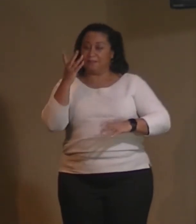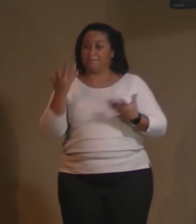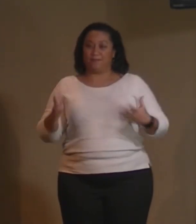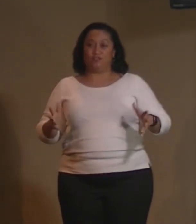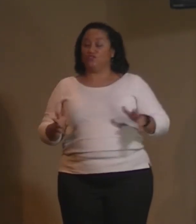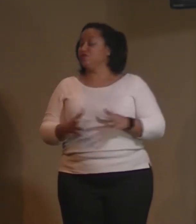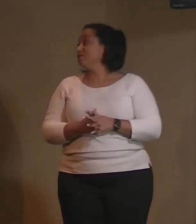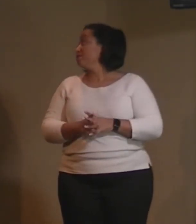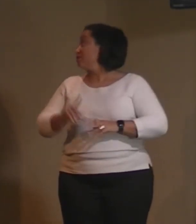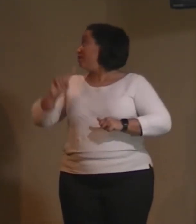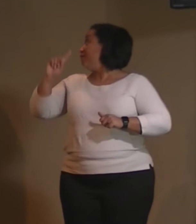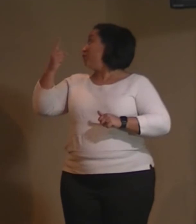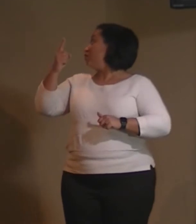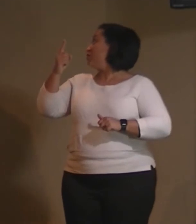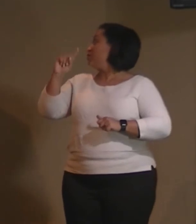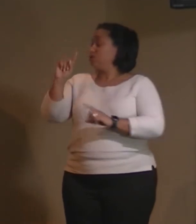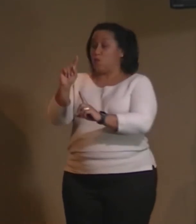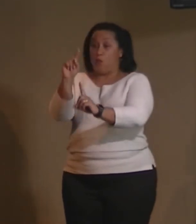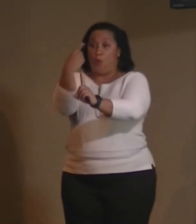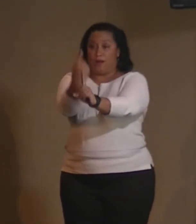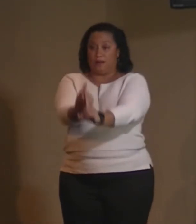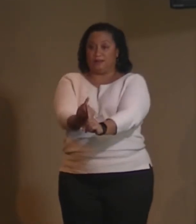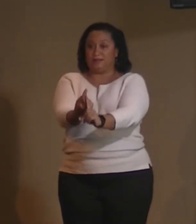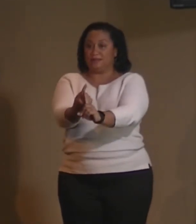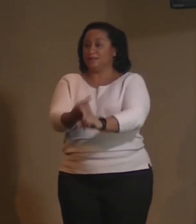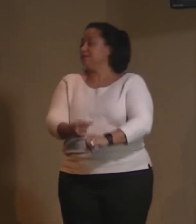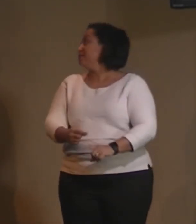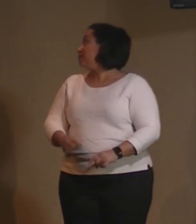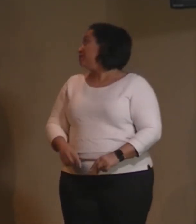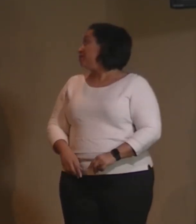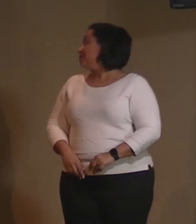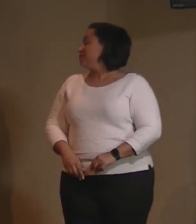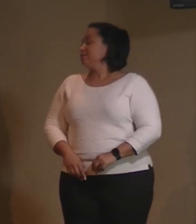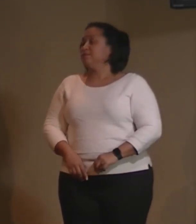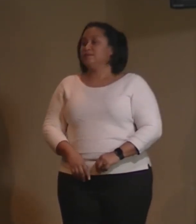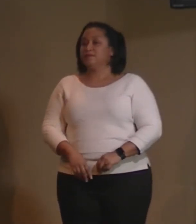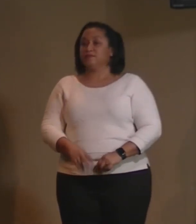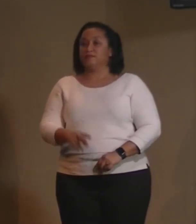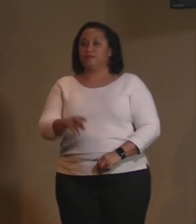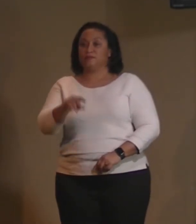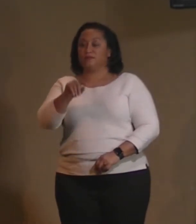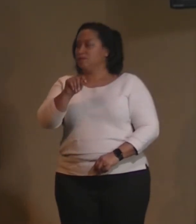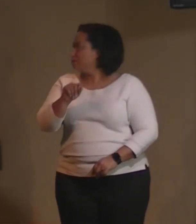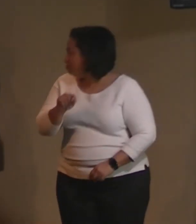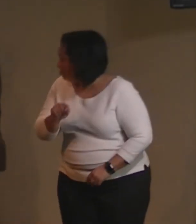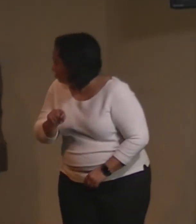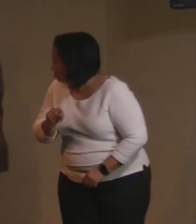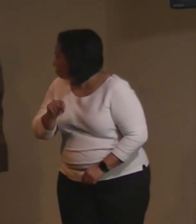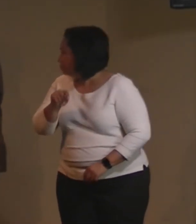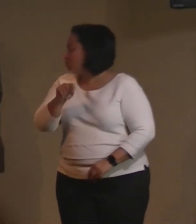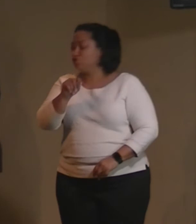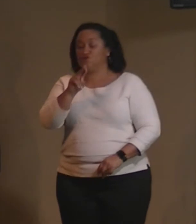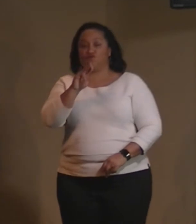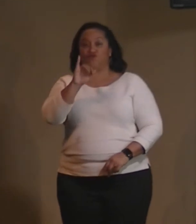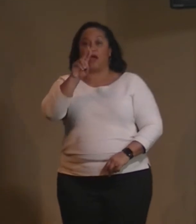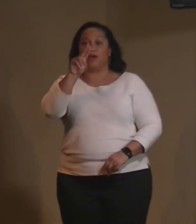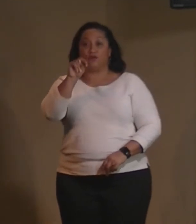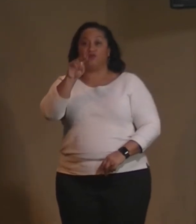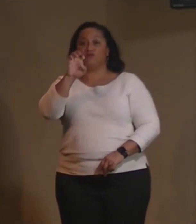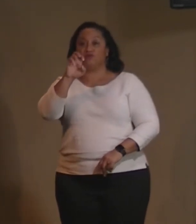So, first one, oneness, for those who are way back. Oneness, triune nature, creative nature,